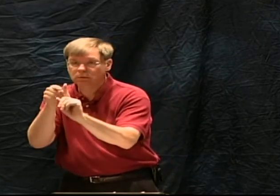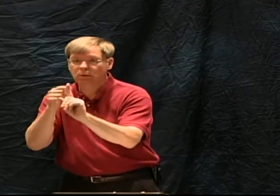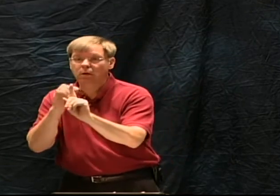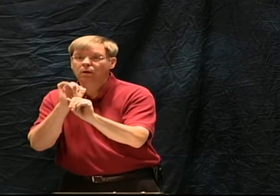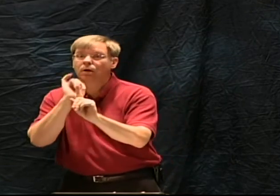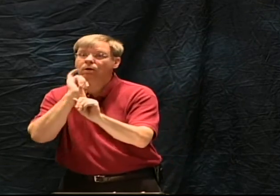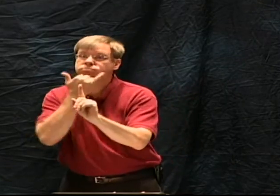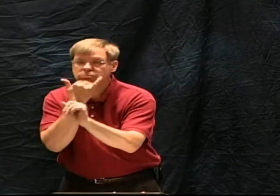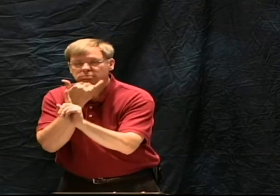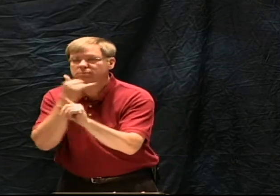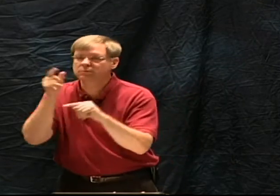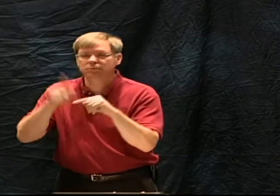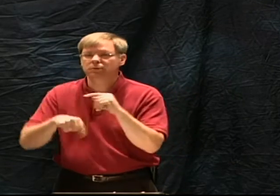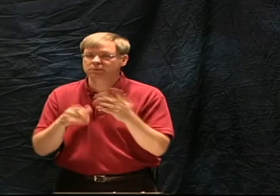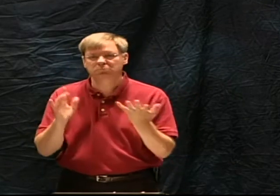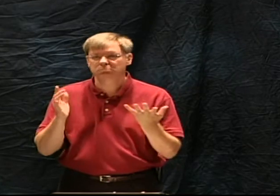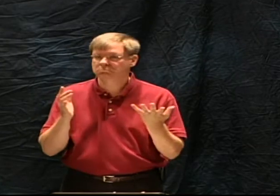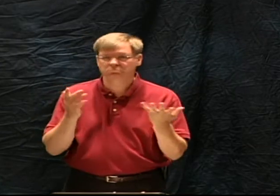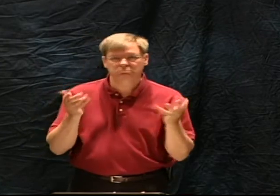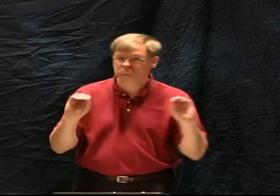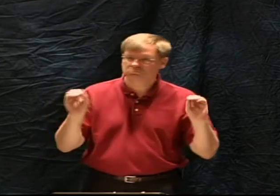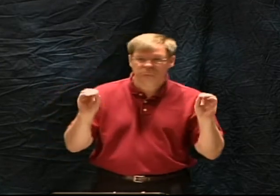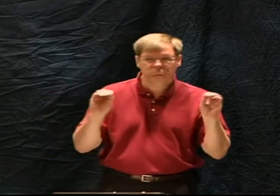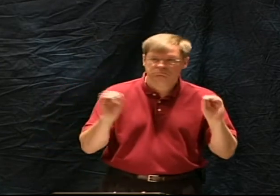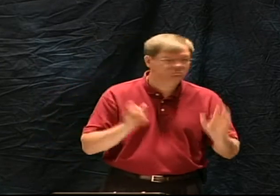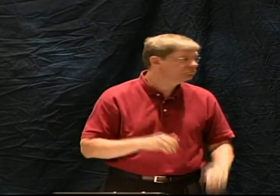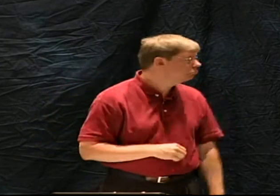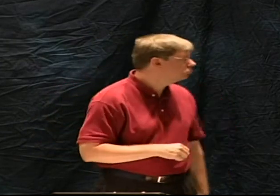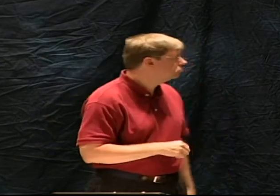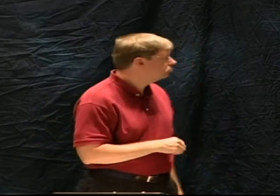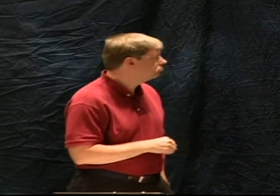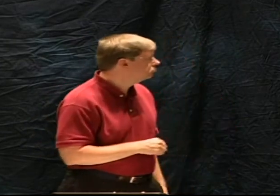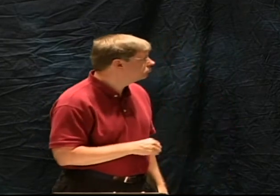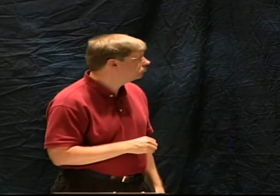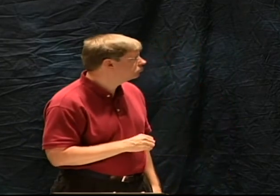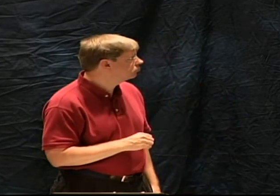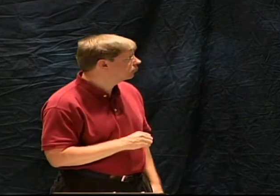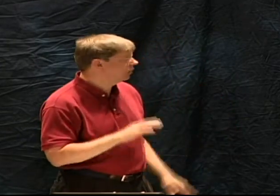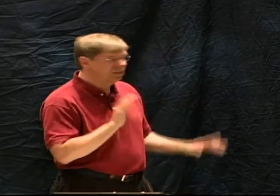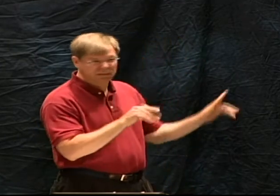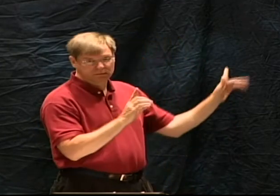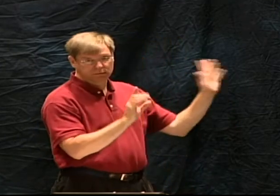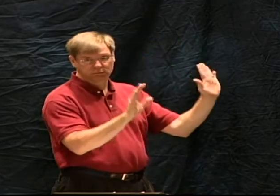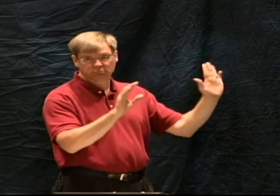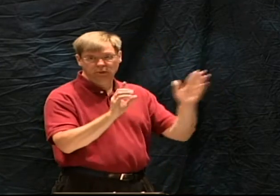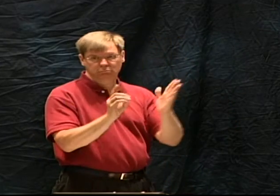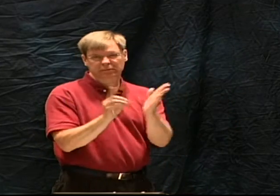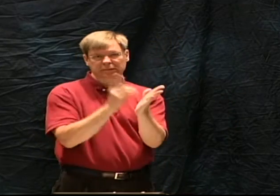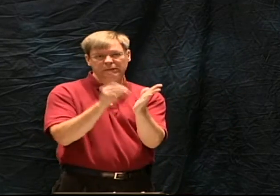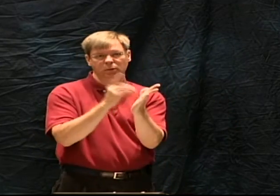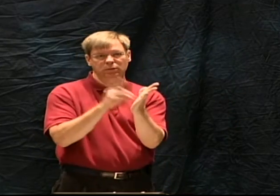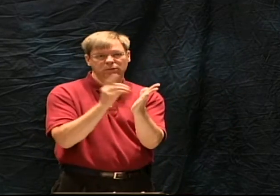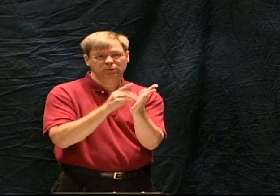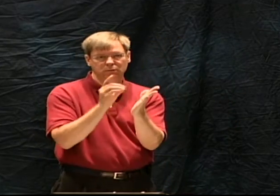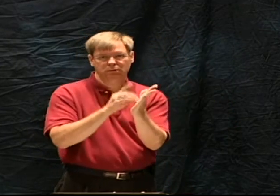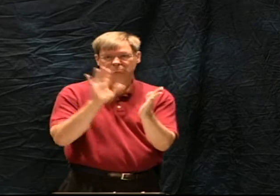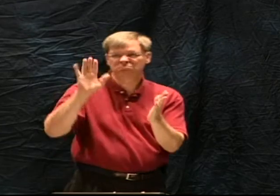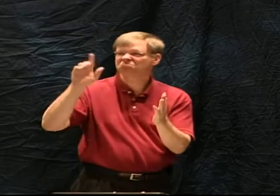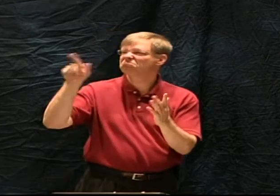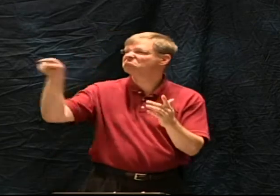incapable of error in defining doctrines. That's a dictionary view of the word infallible. So I you to get